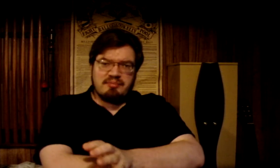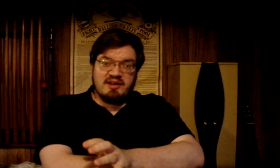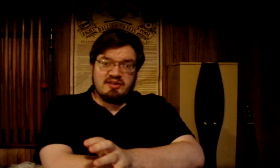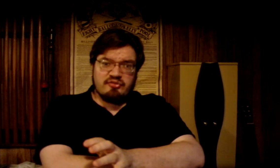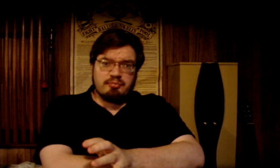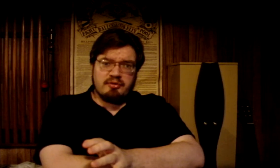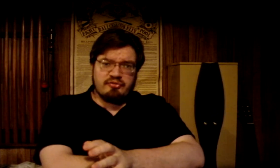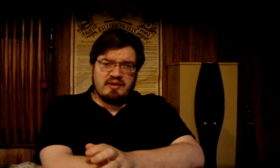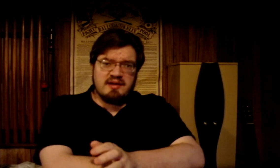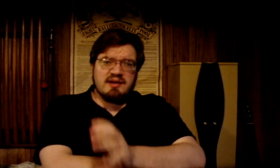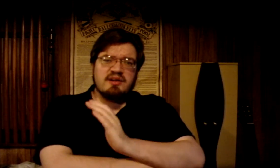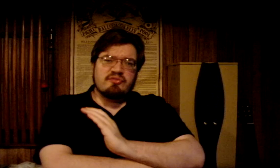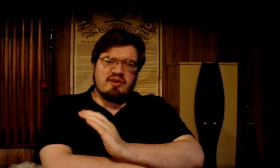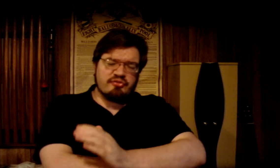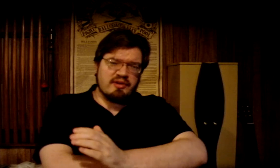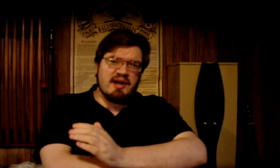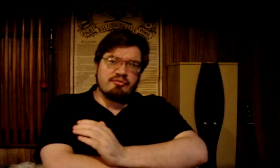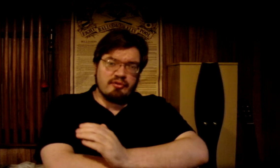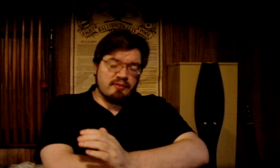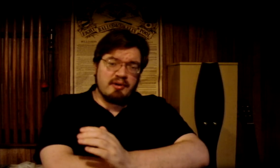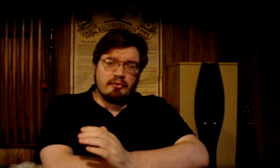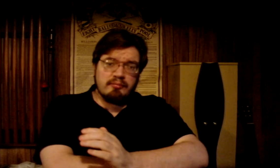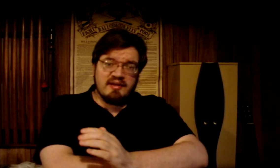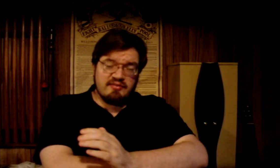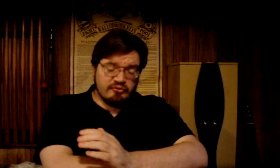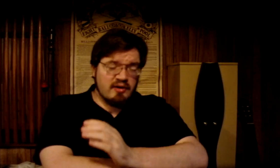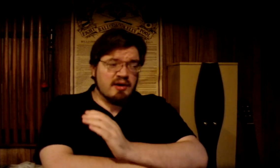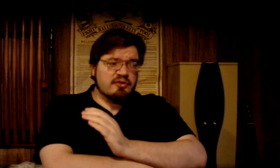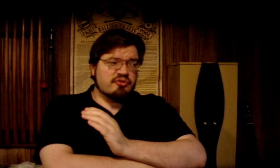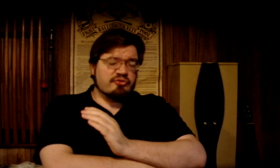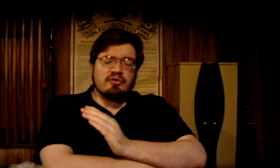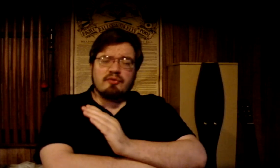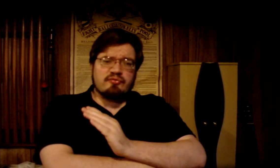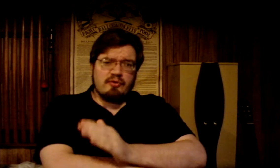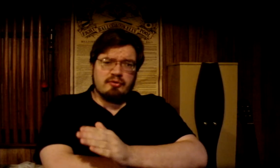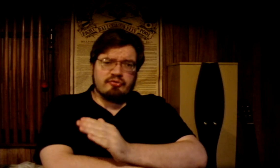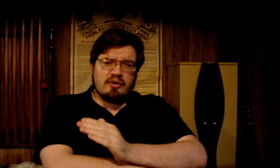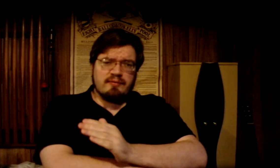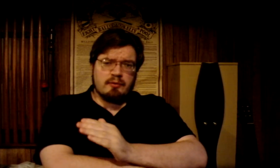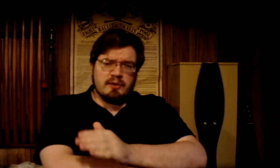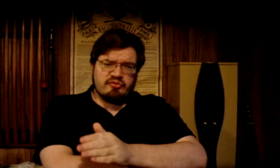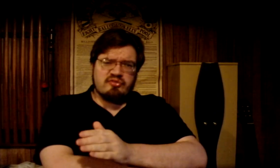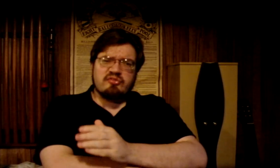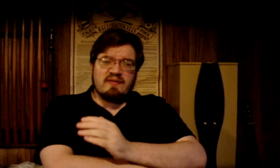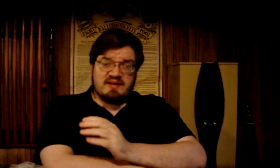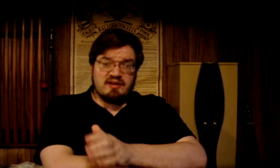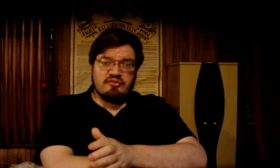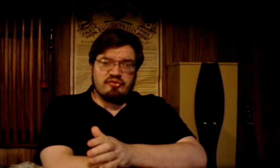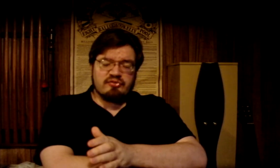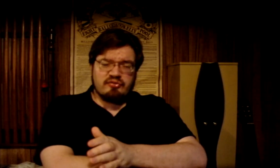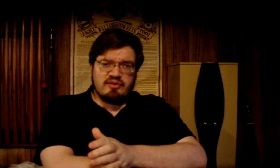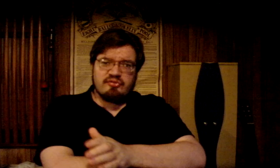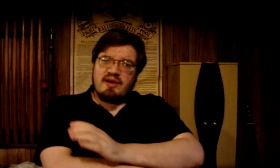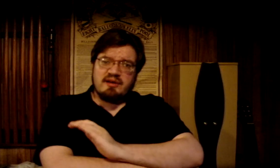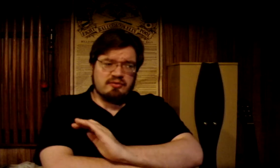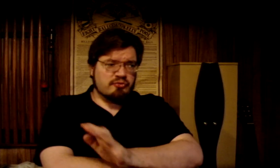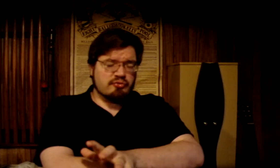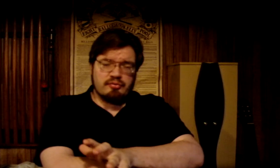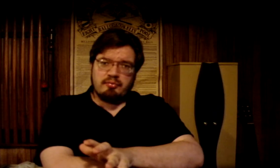bigger conspiracy, investigate further by all means. Just focus on the questions and the inconsistencies and the truth will